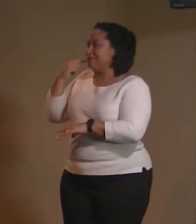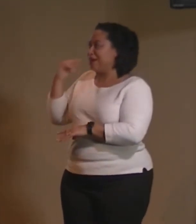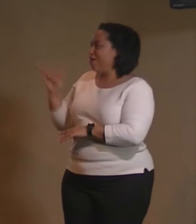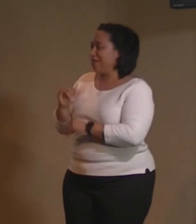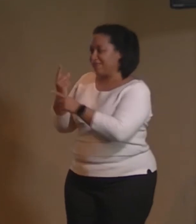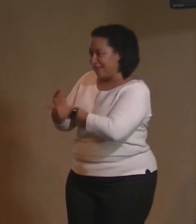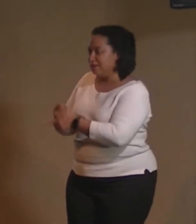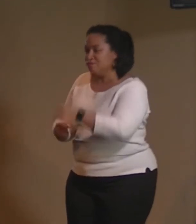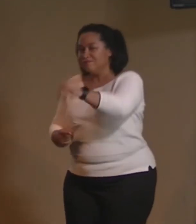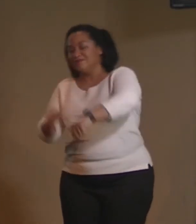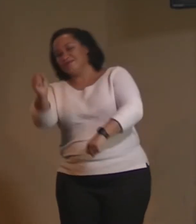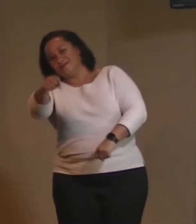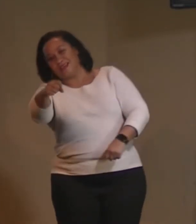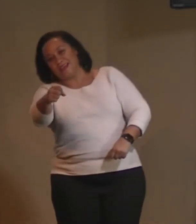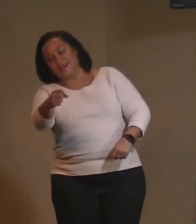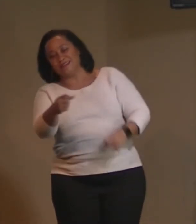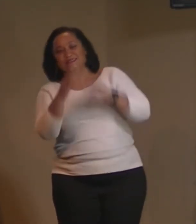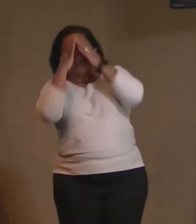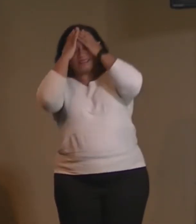you go.